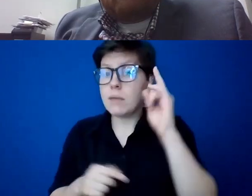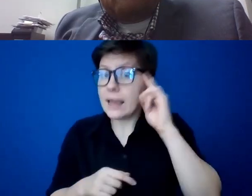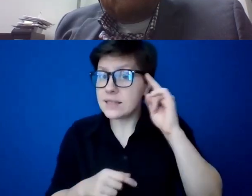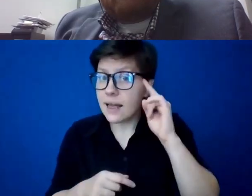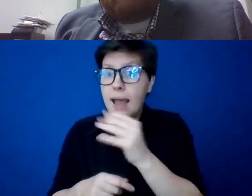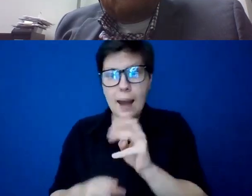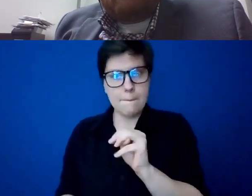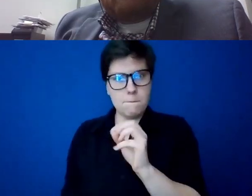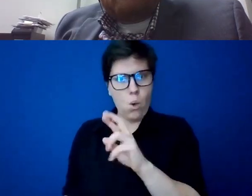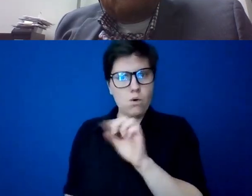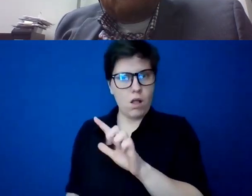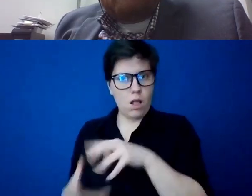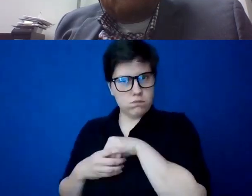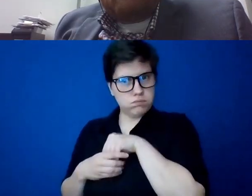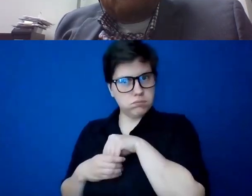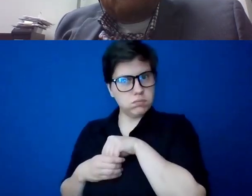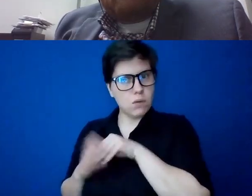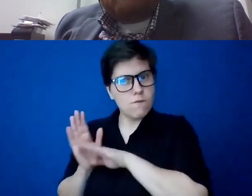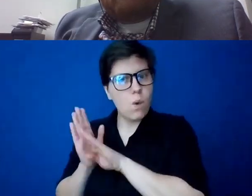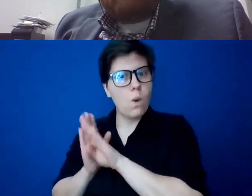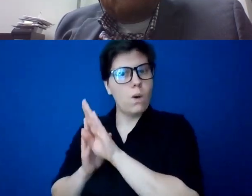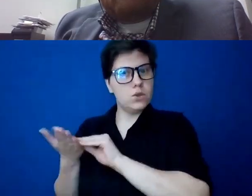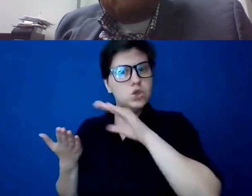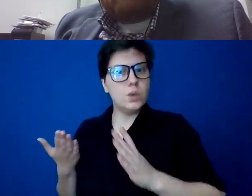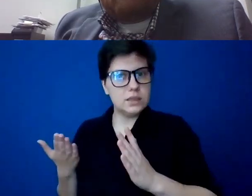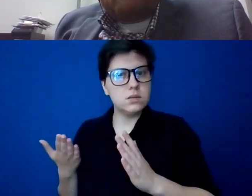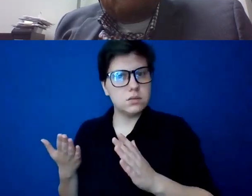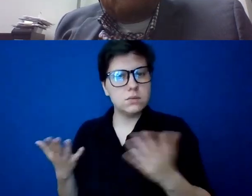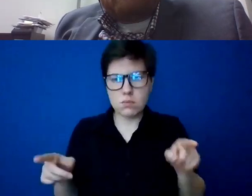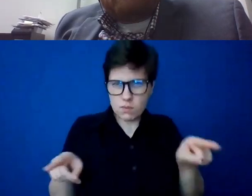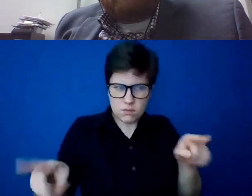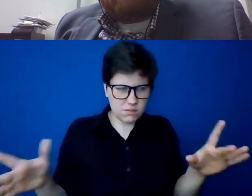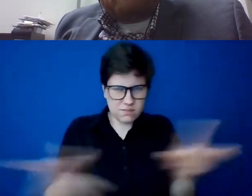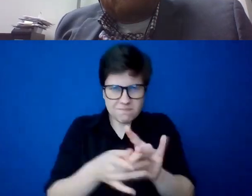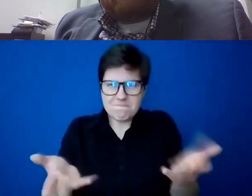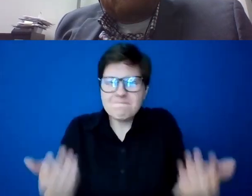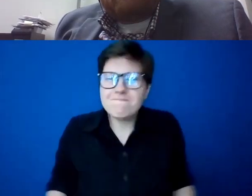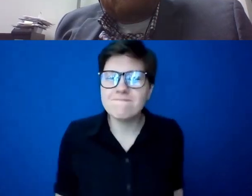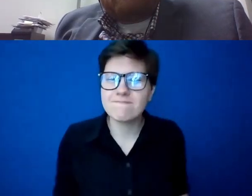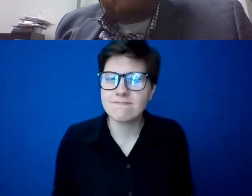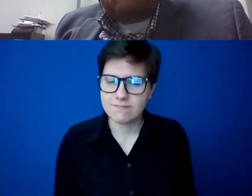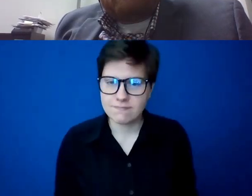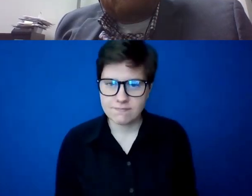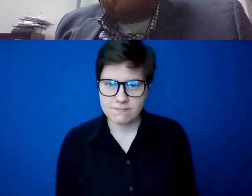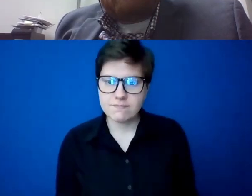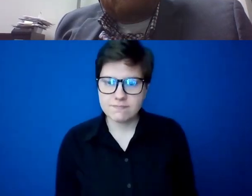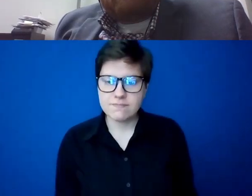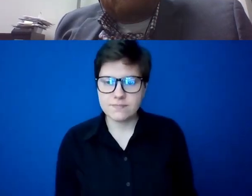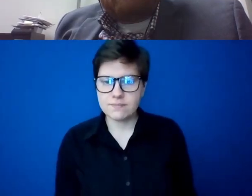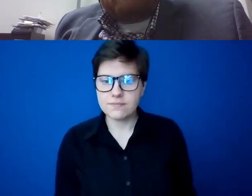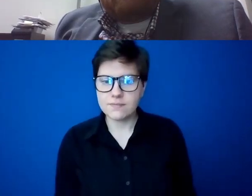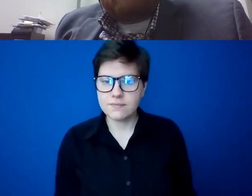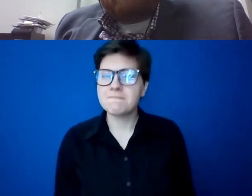lives, uh, to form the lives of students. How do you see that fitting? Let me, let me mention something that I